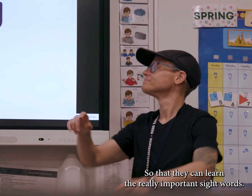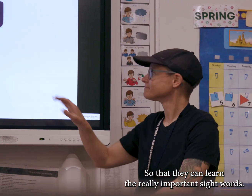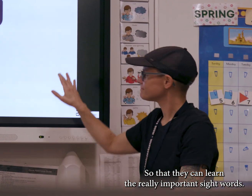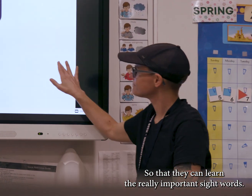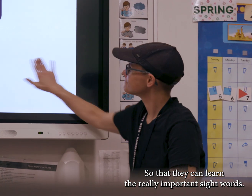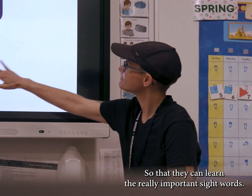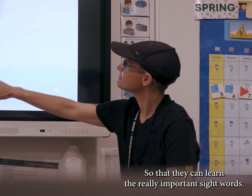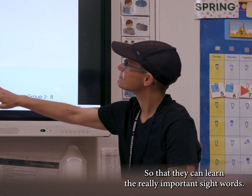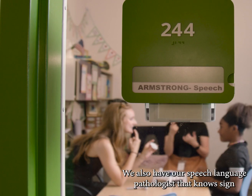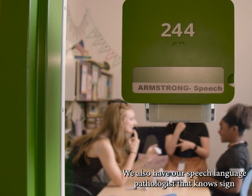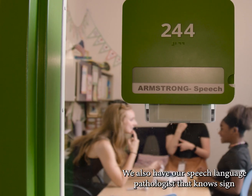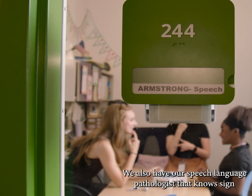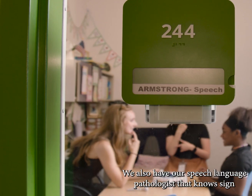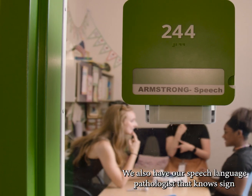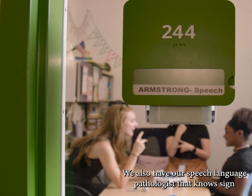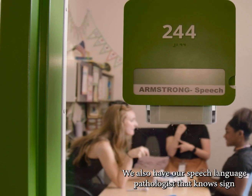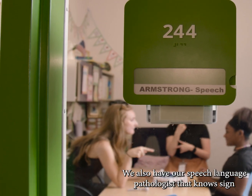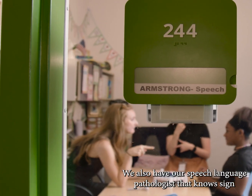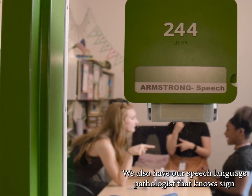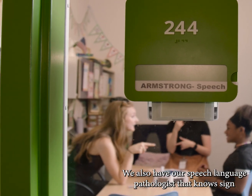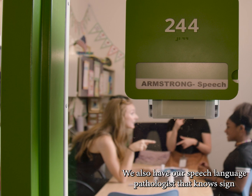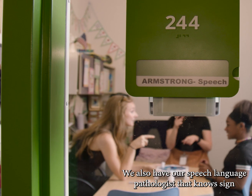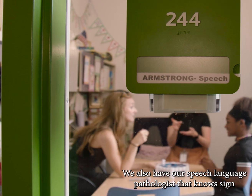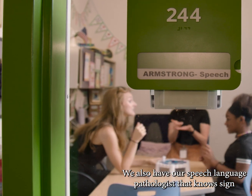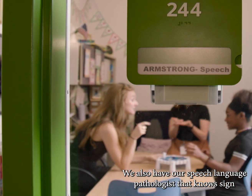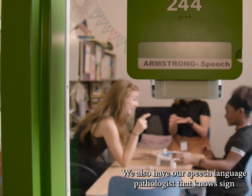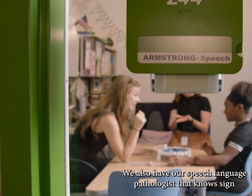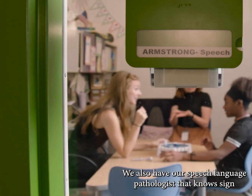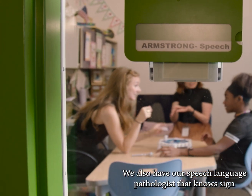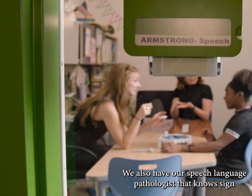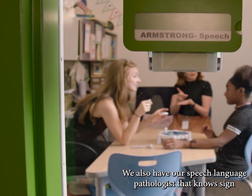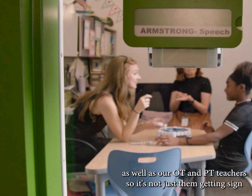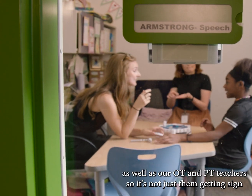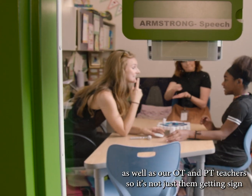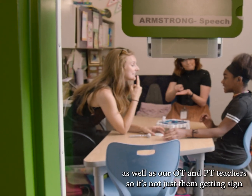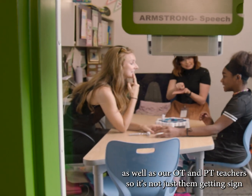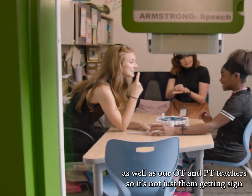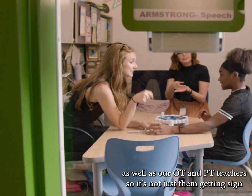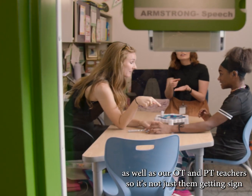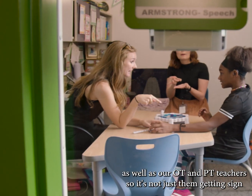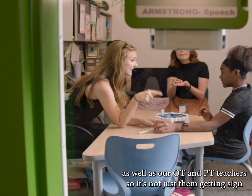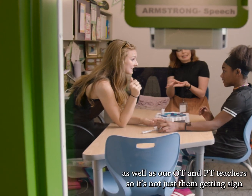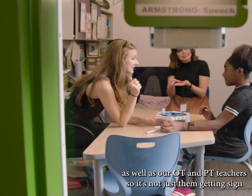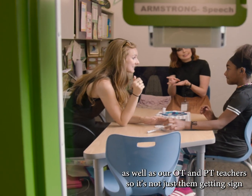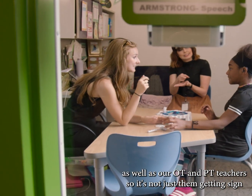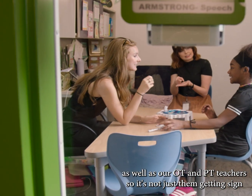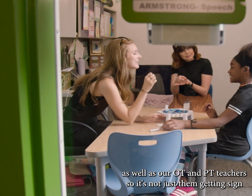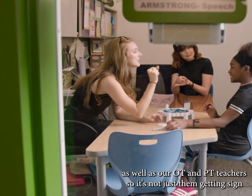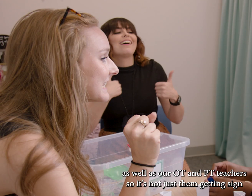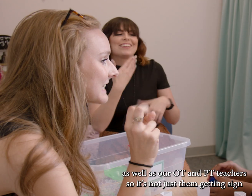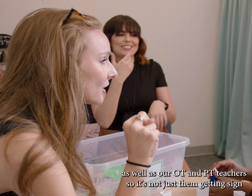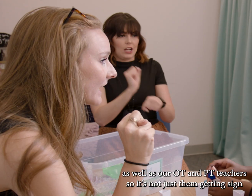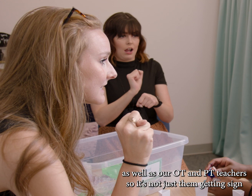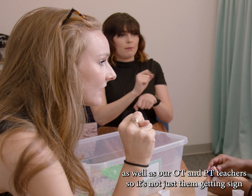really important sight words. We also have our speech language pathologist that knows sign as well as our OT and PT teachers.